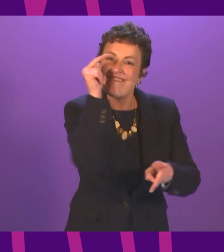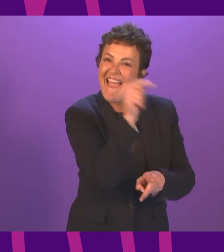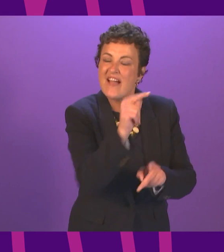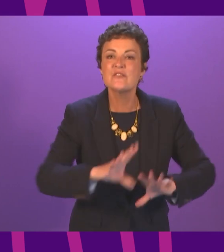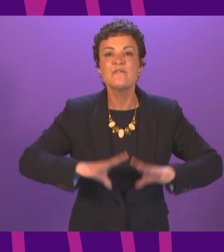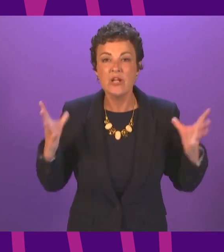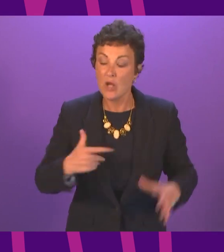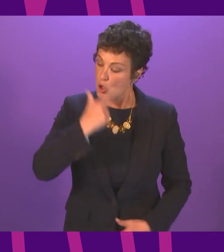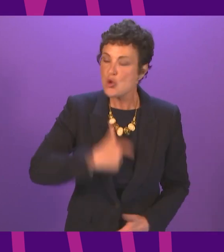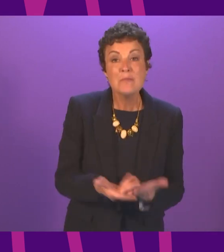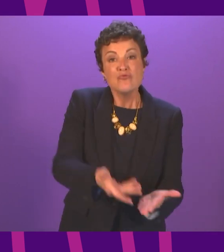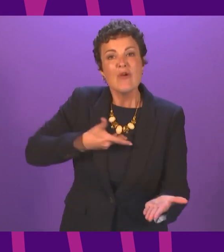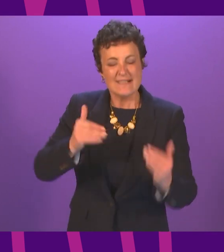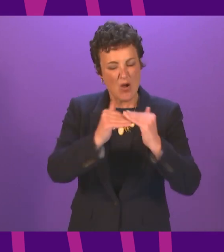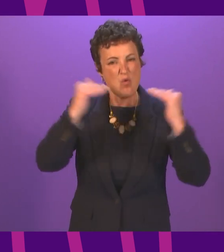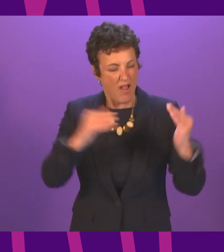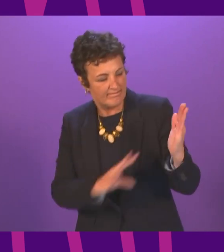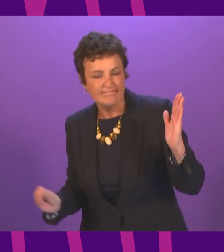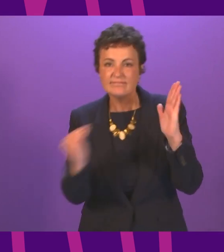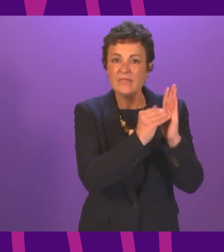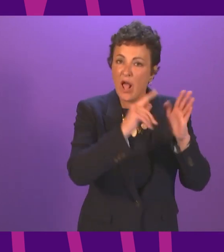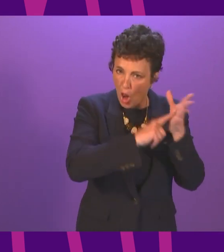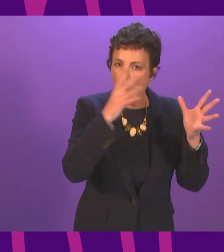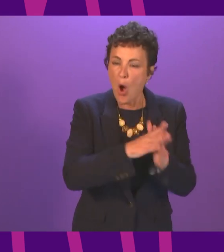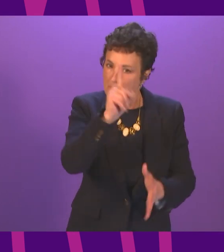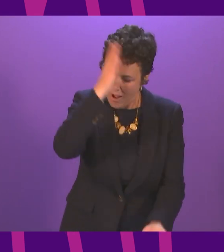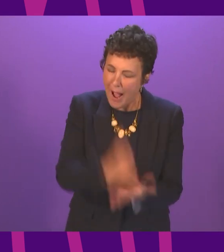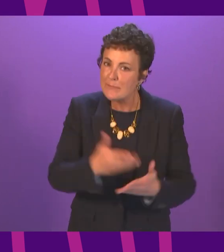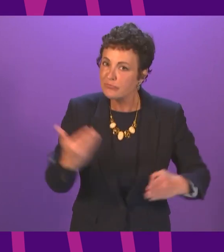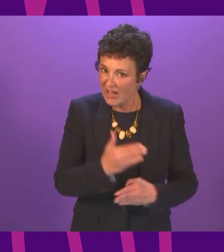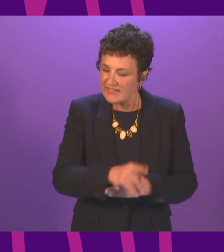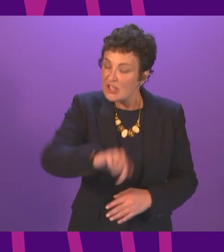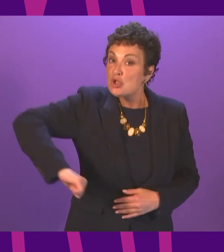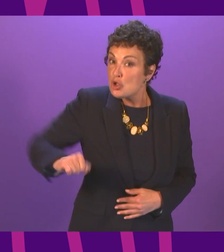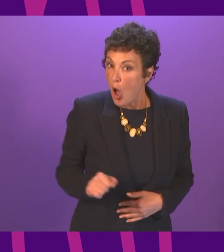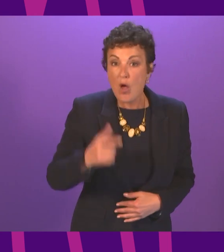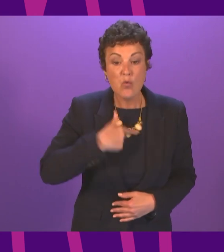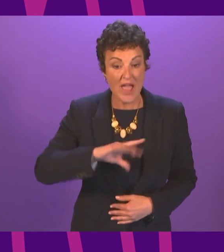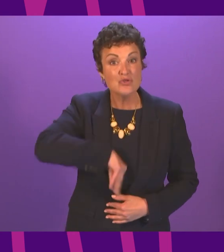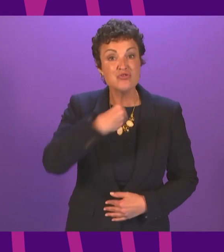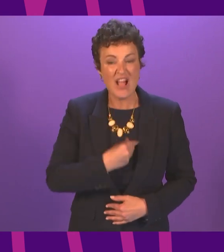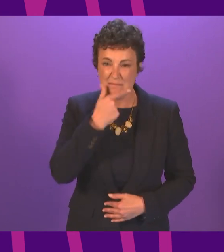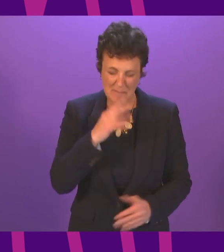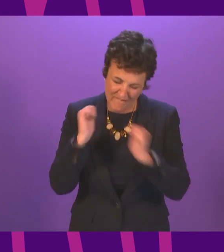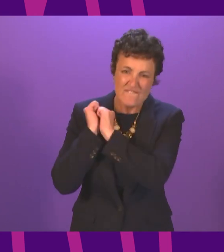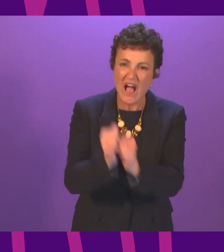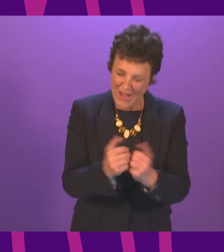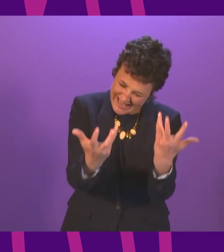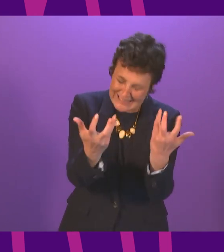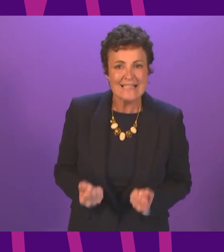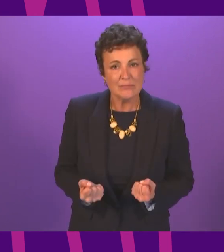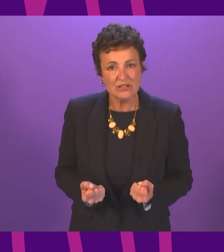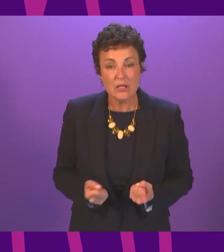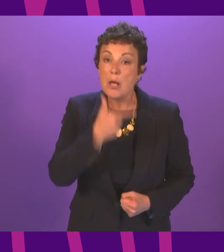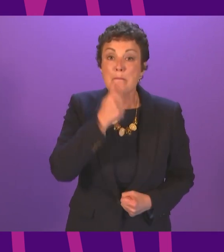where human rights and equality are enshrined in law and practised in reality a Scotland where trans people are valued and accepted for who they are